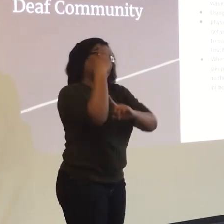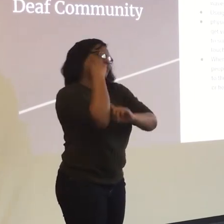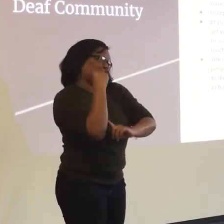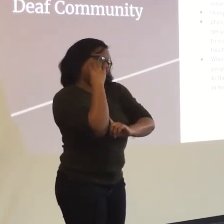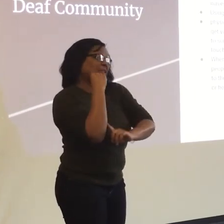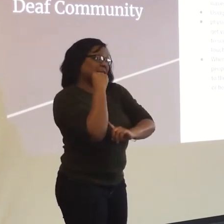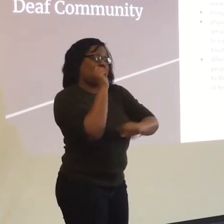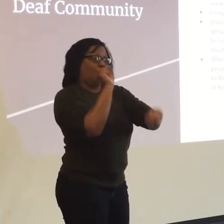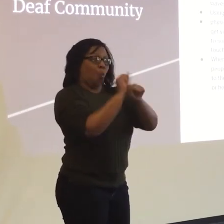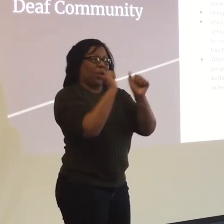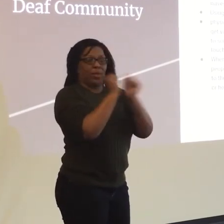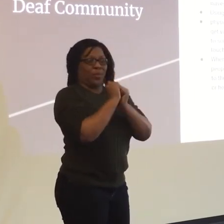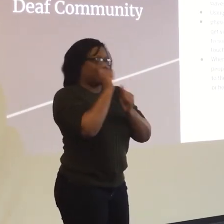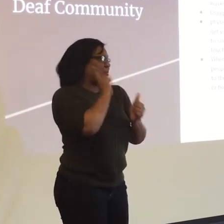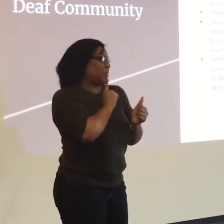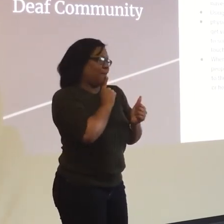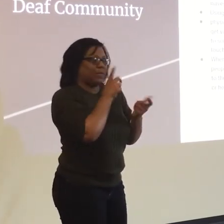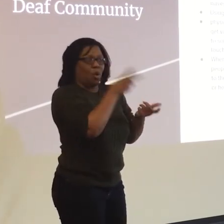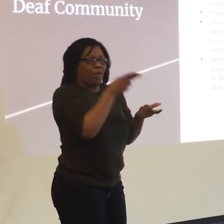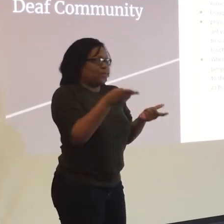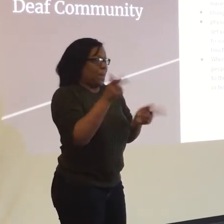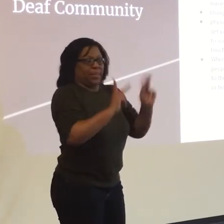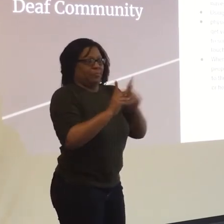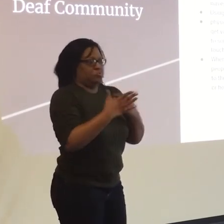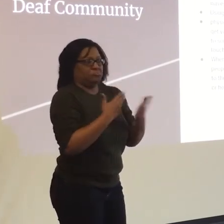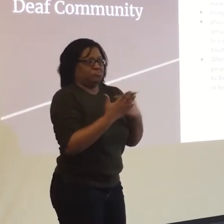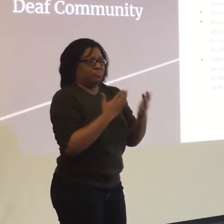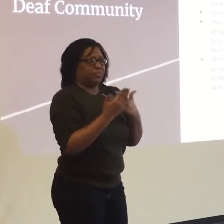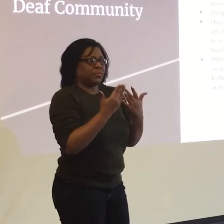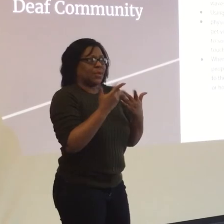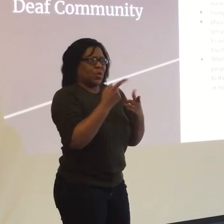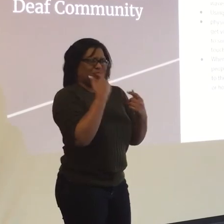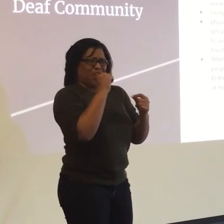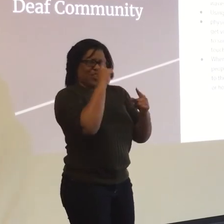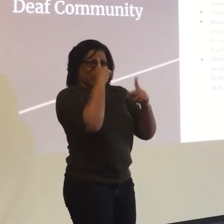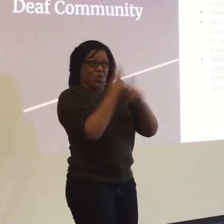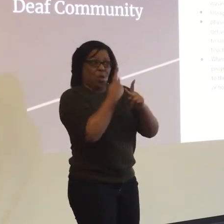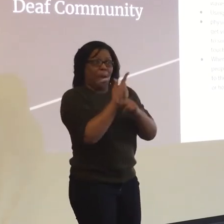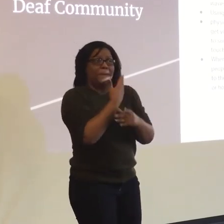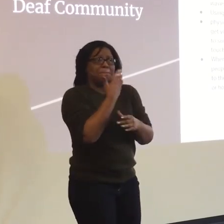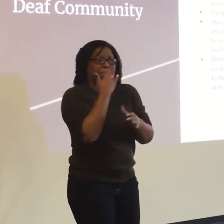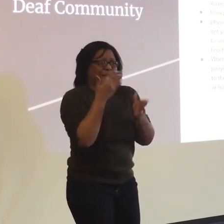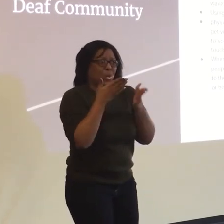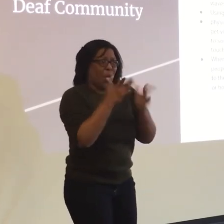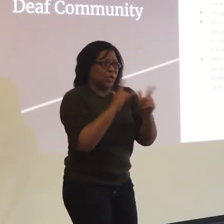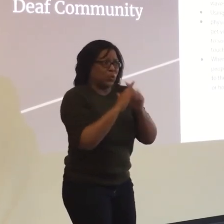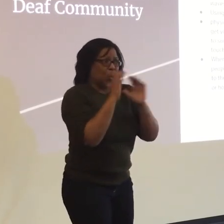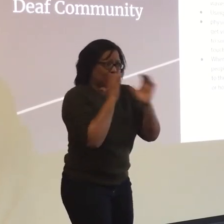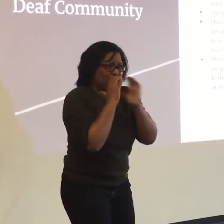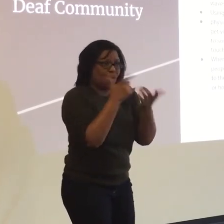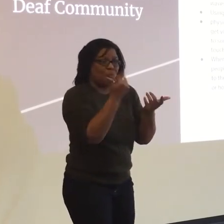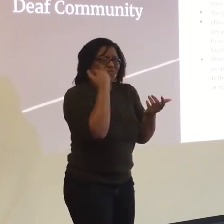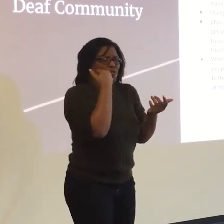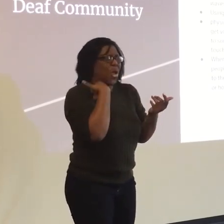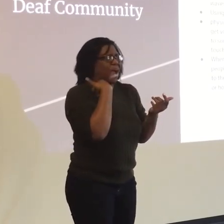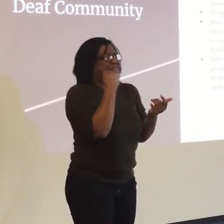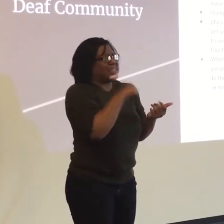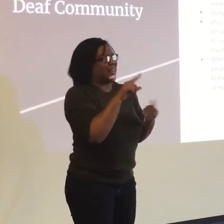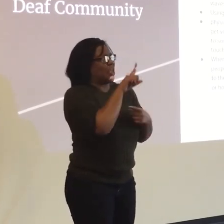To clarify, if you've had experience with a deaf person or hard of hearing person, what is the best way in